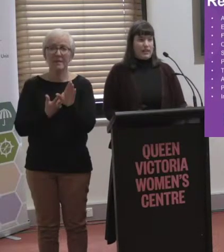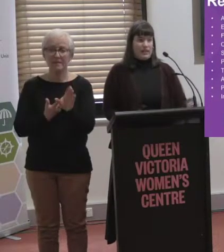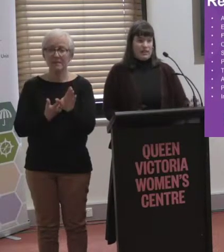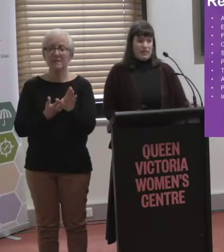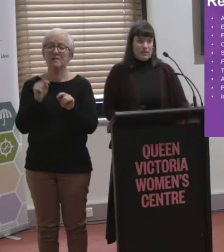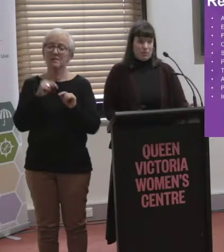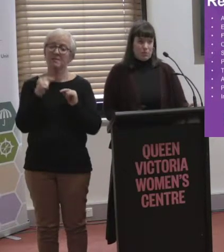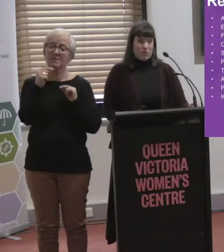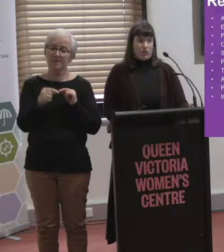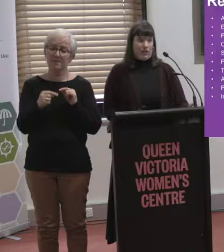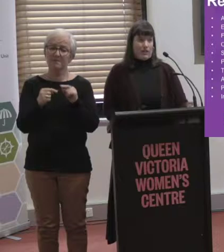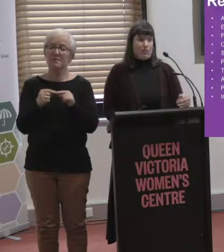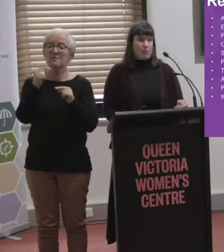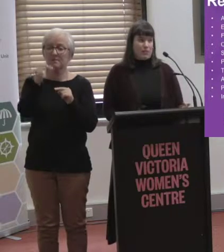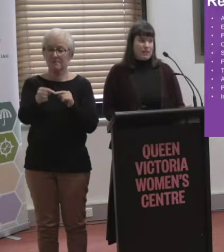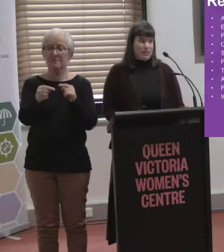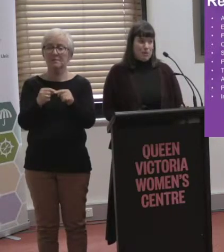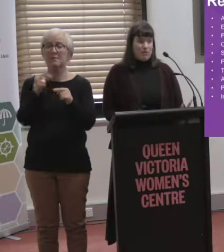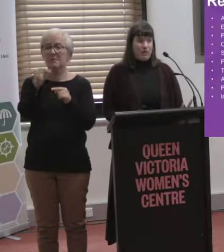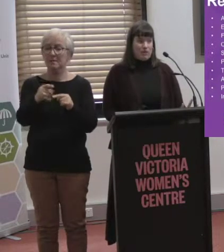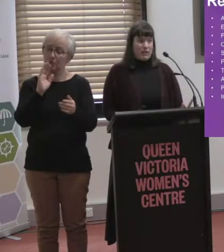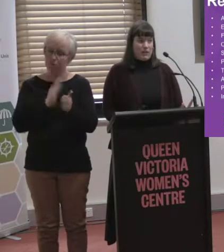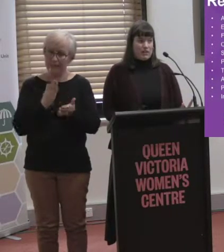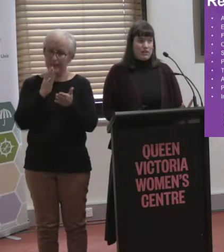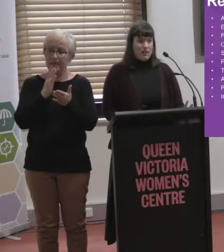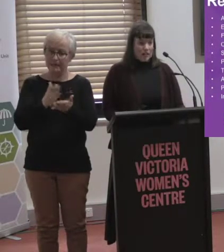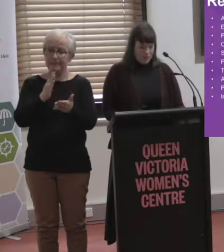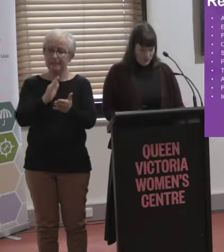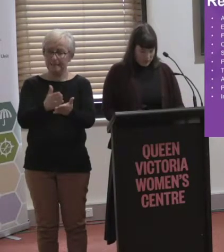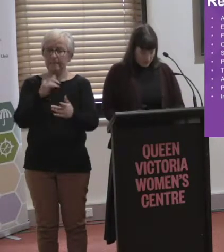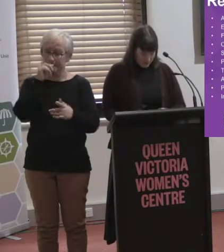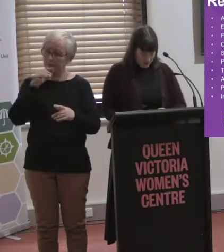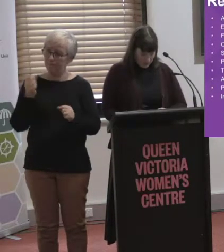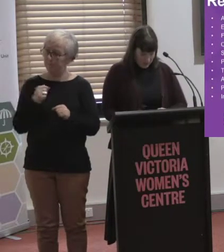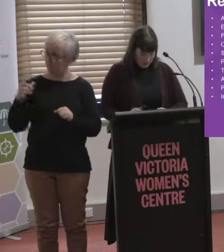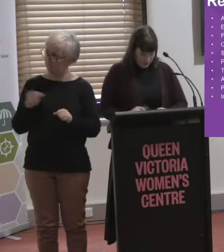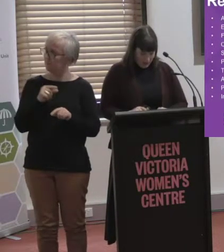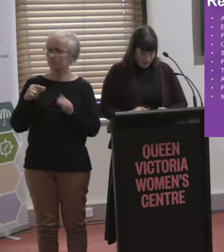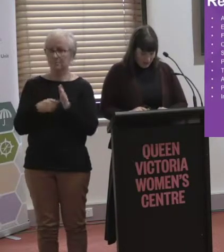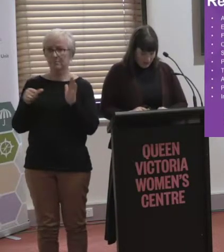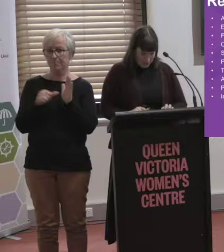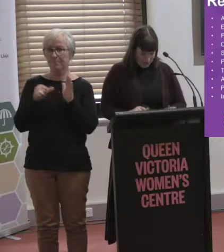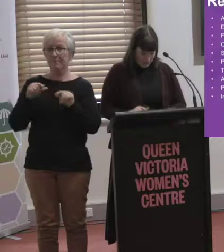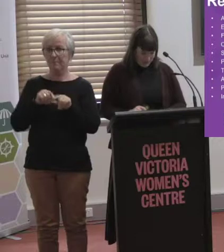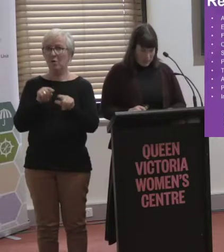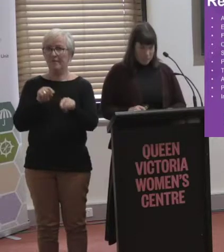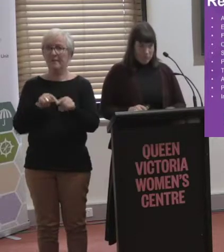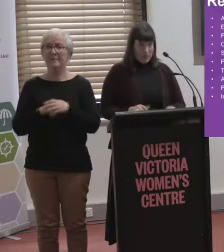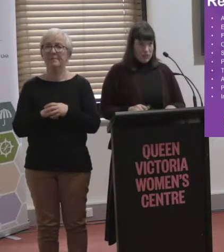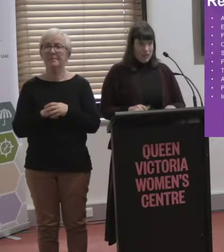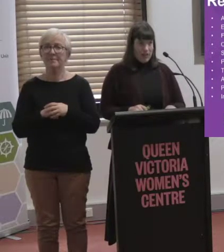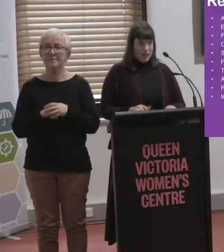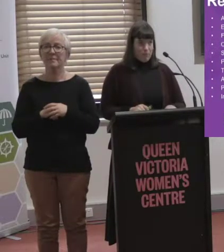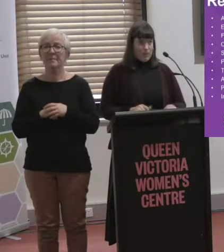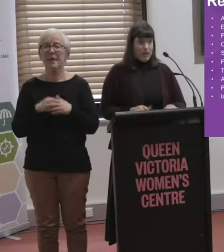will look like, in ten years, this is what it will look like, and it's realistic and people are hard to account for those timelines. Improving accessible